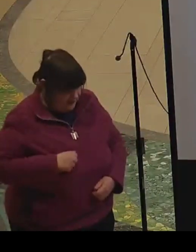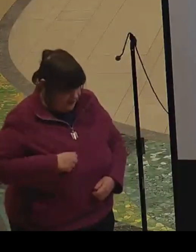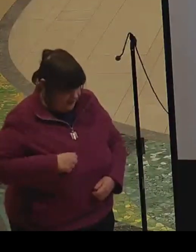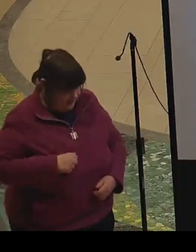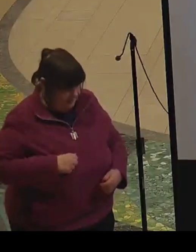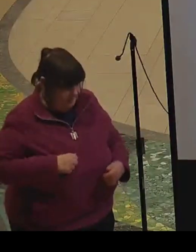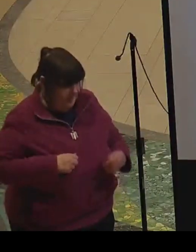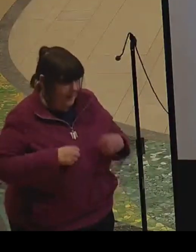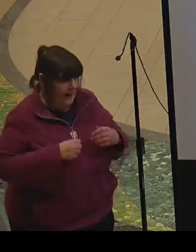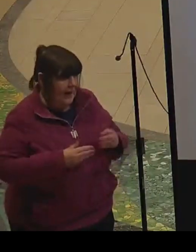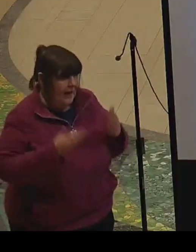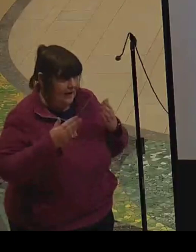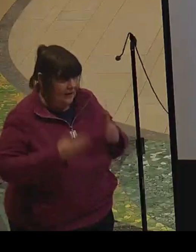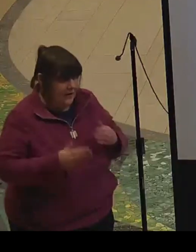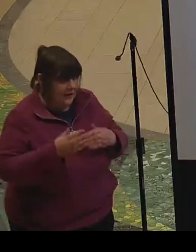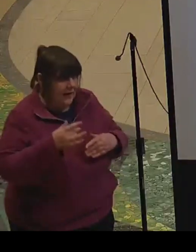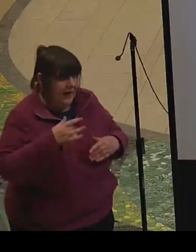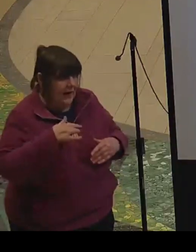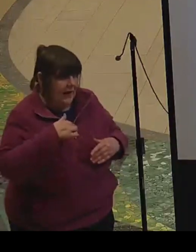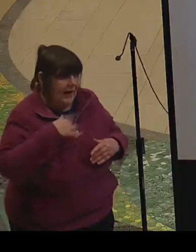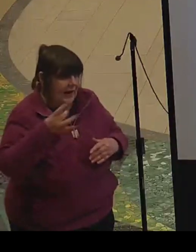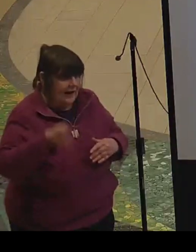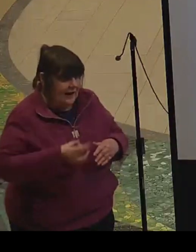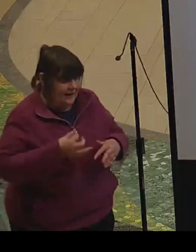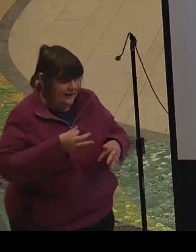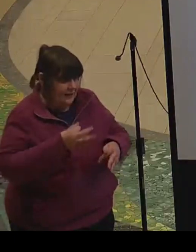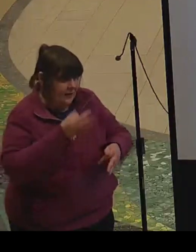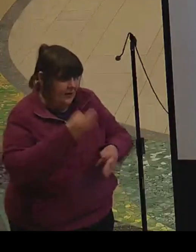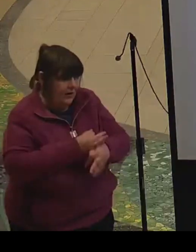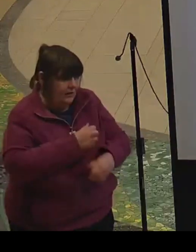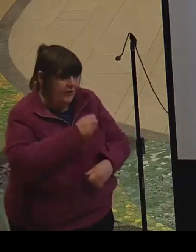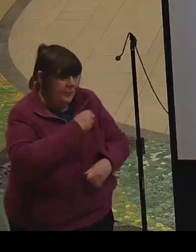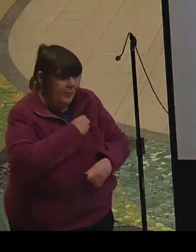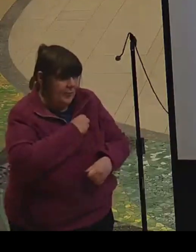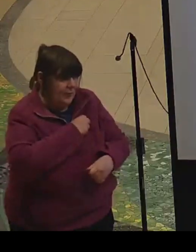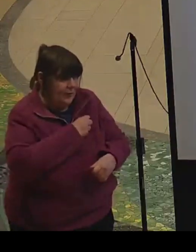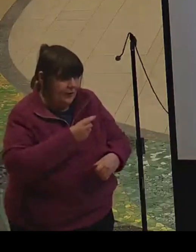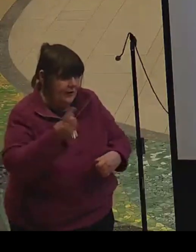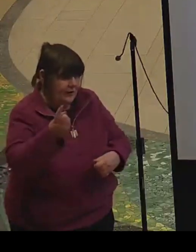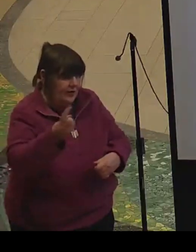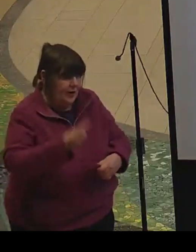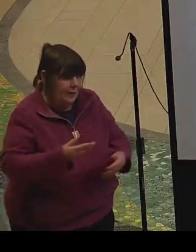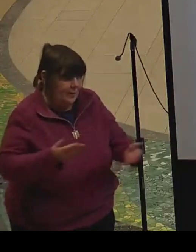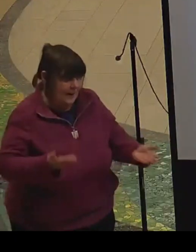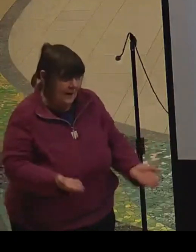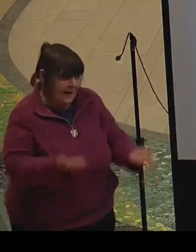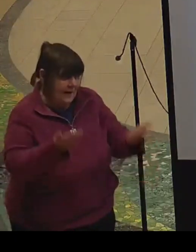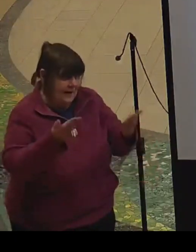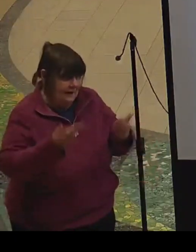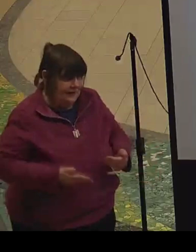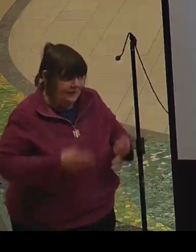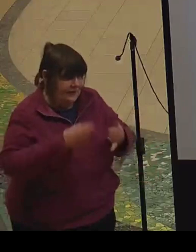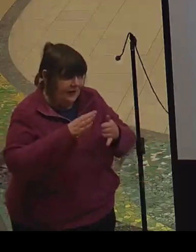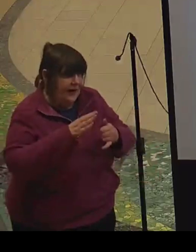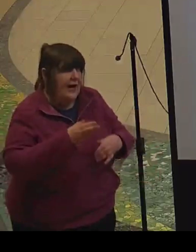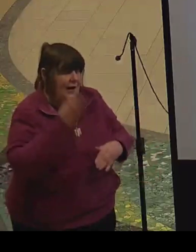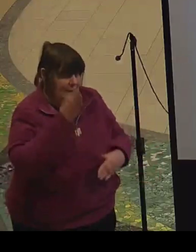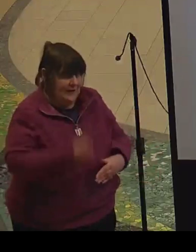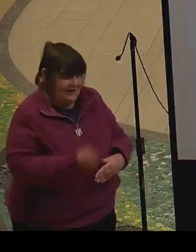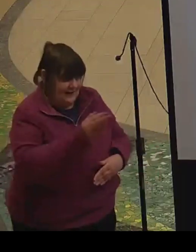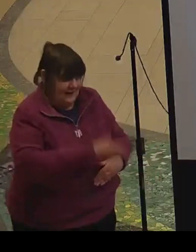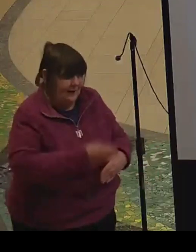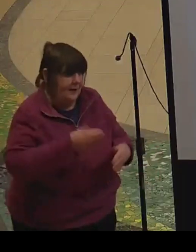from Donegal. And now, I'll ask Father Paul to come and give us